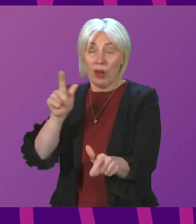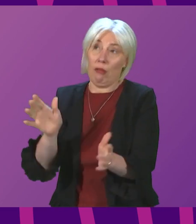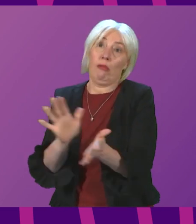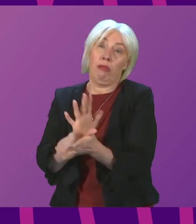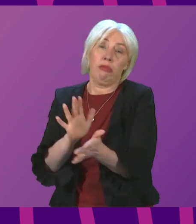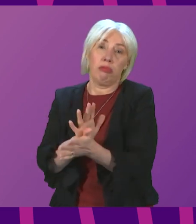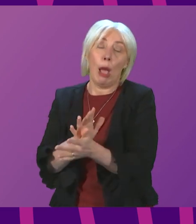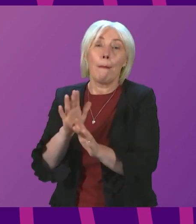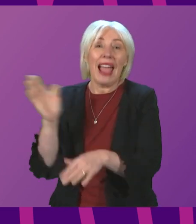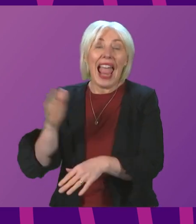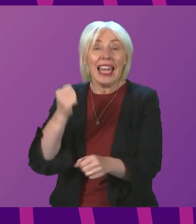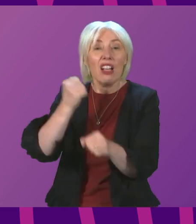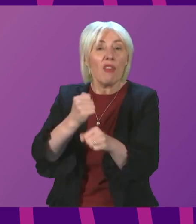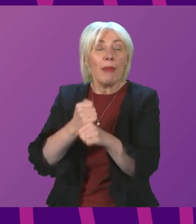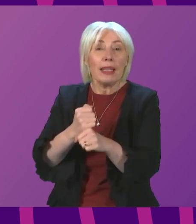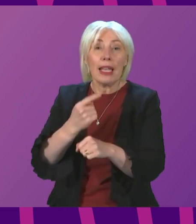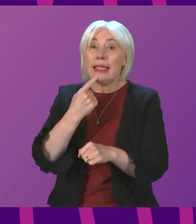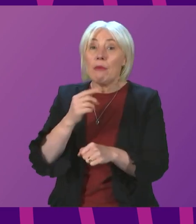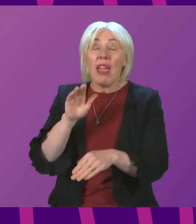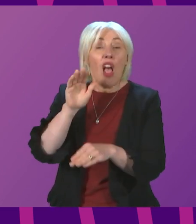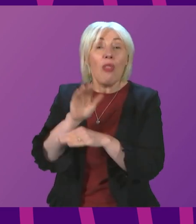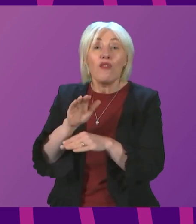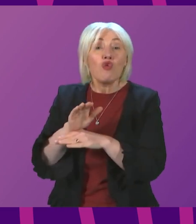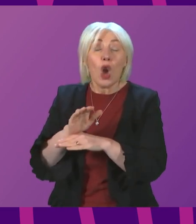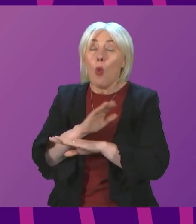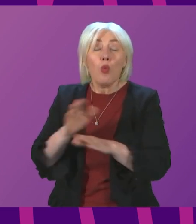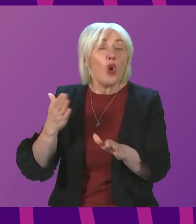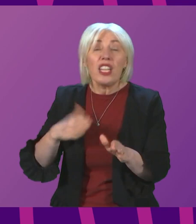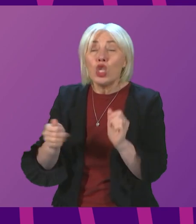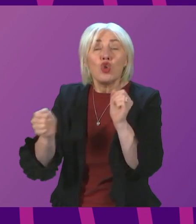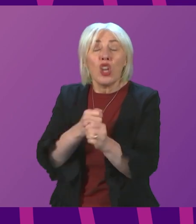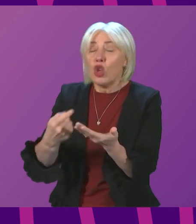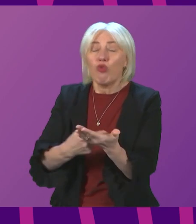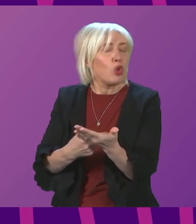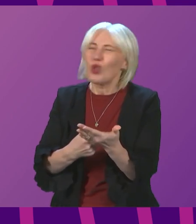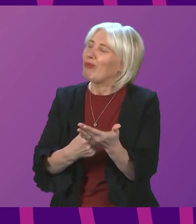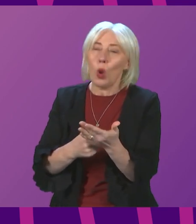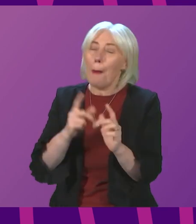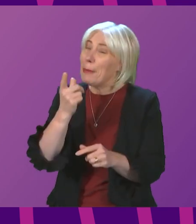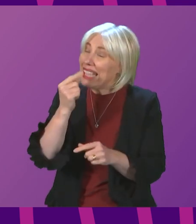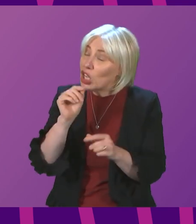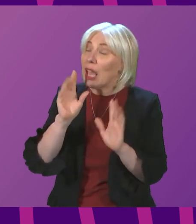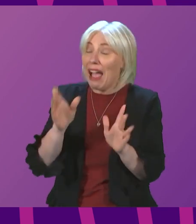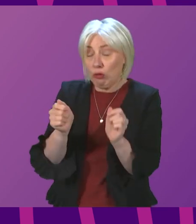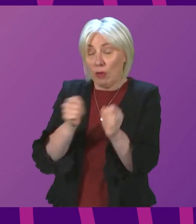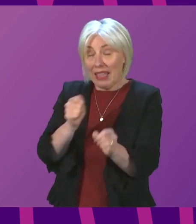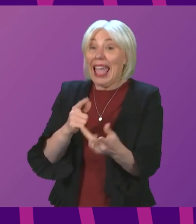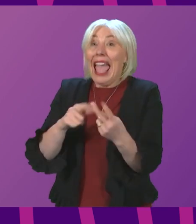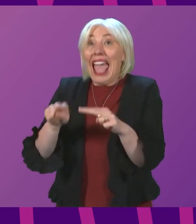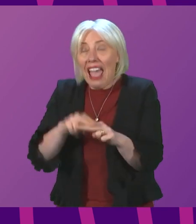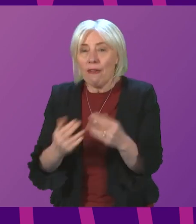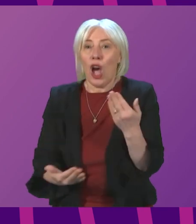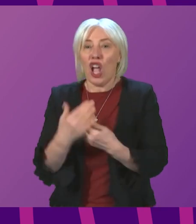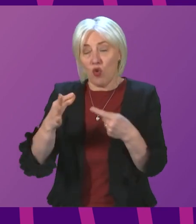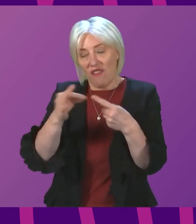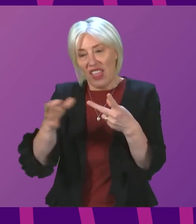completely rule out having to tighten travel requirements again if, certain circumstances, most obviously another new variant were to